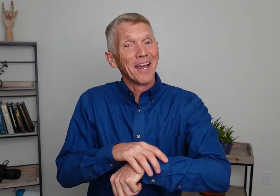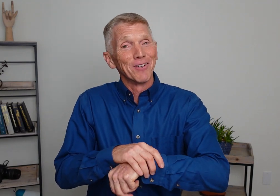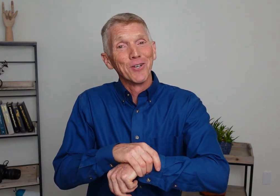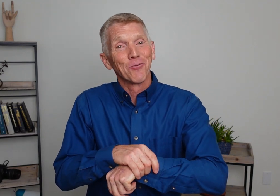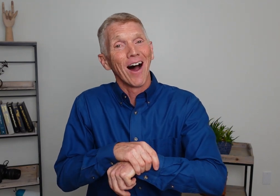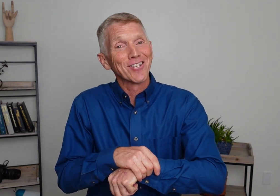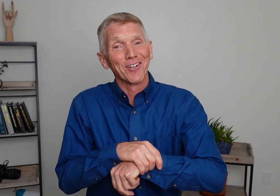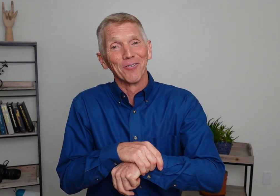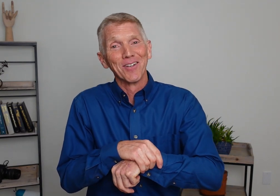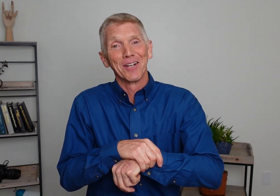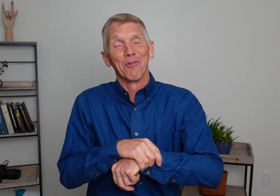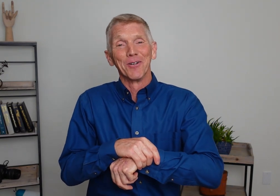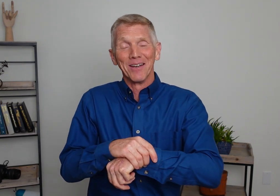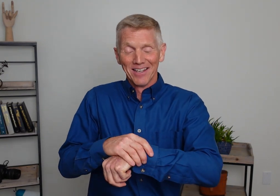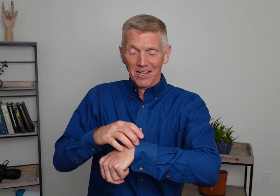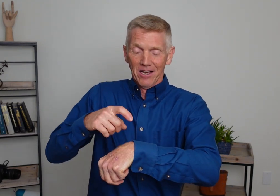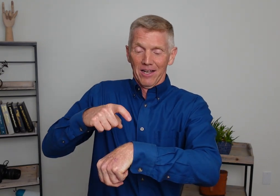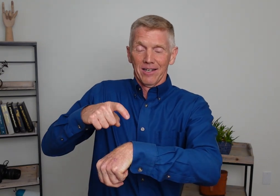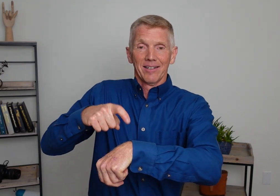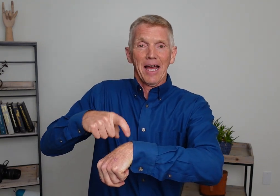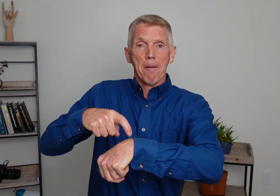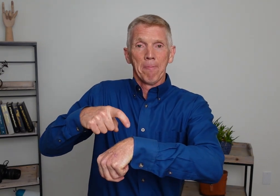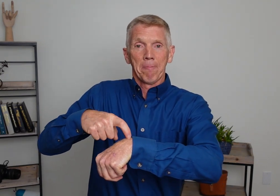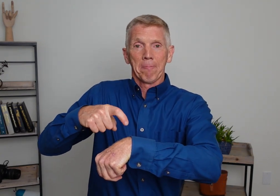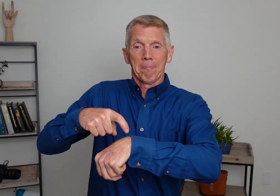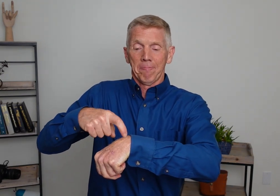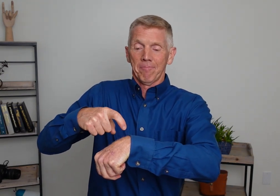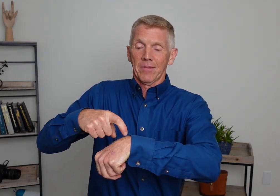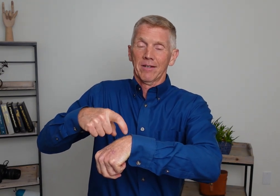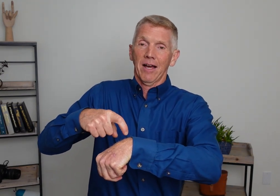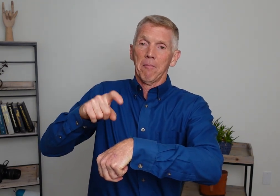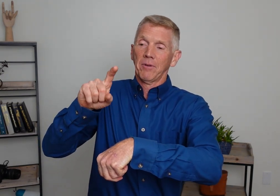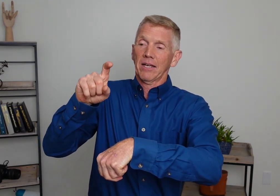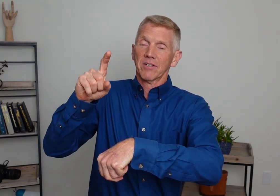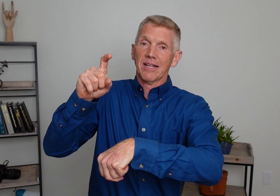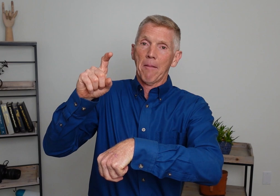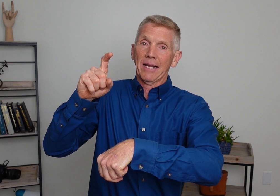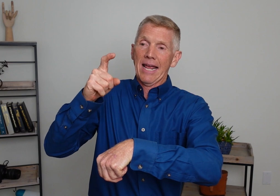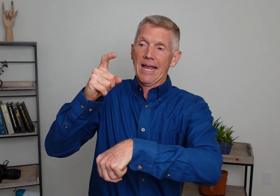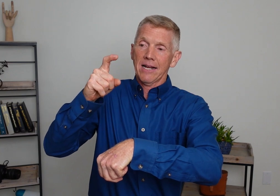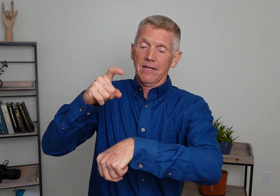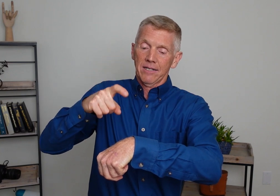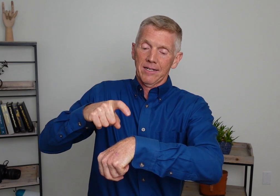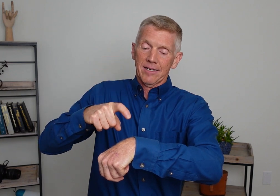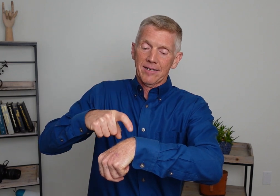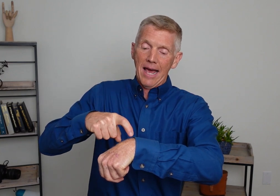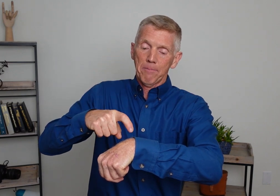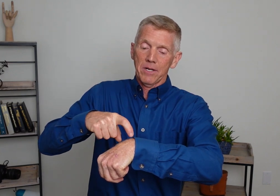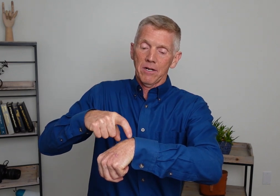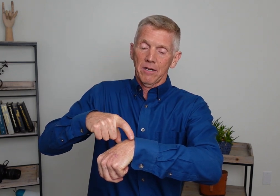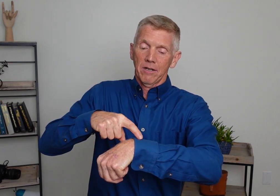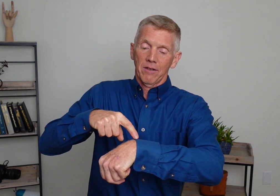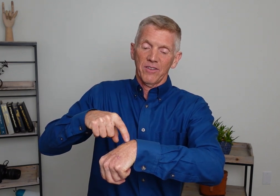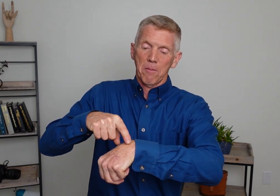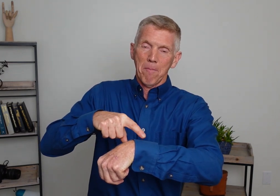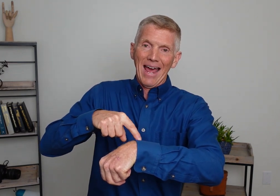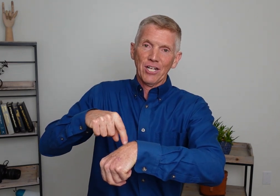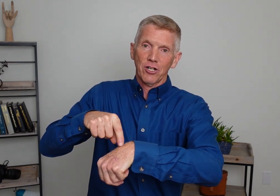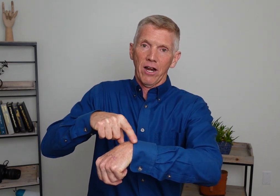ever use watches on our wrist anymore. Time. Time. taking this down on hand. Tapping the imaginary